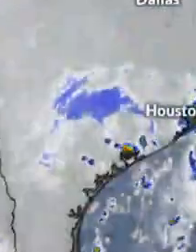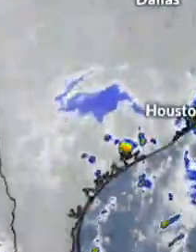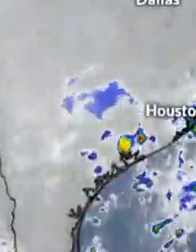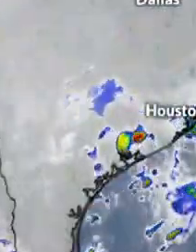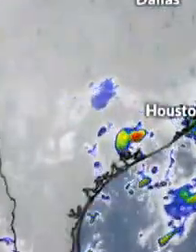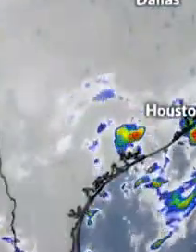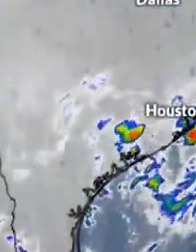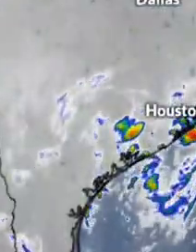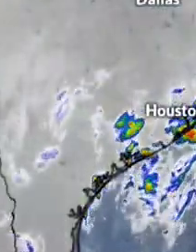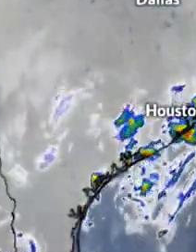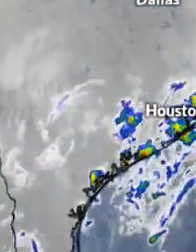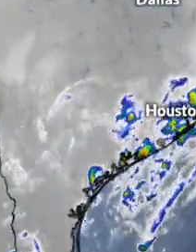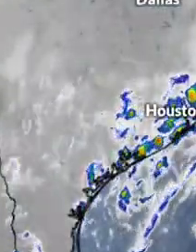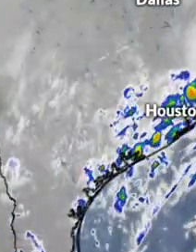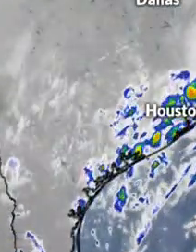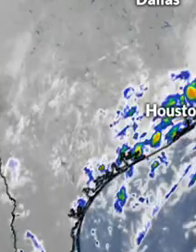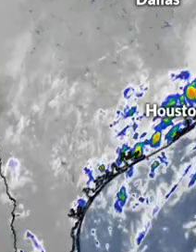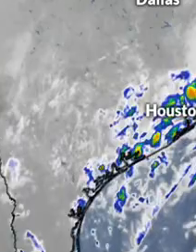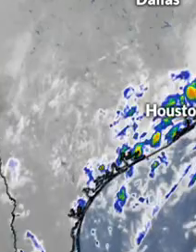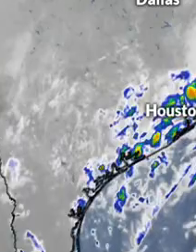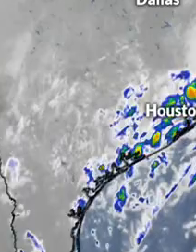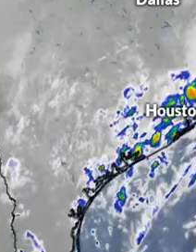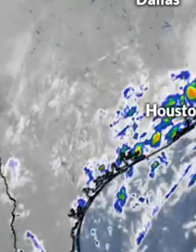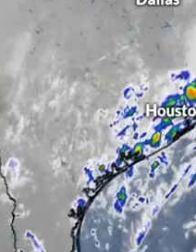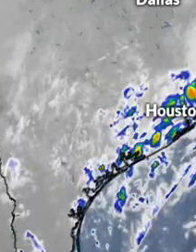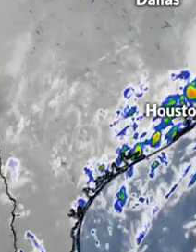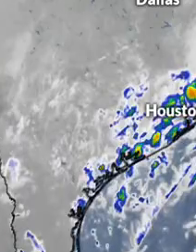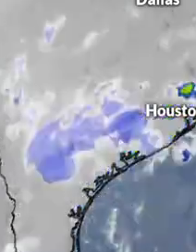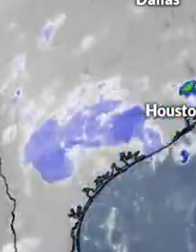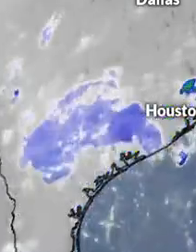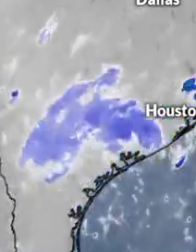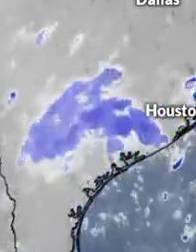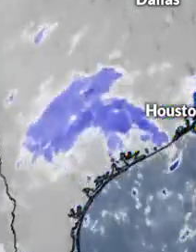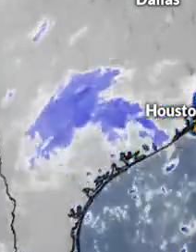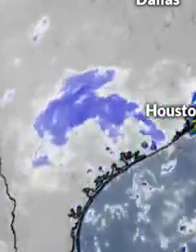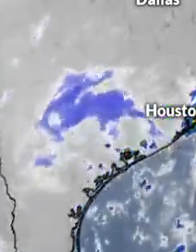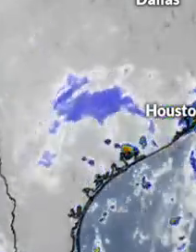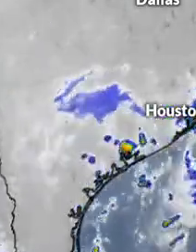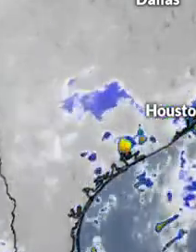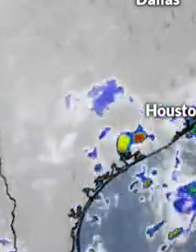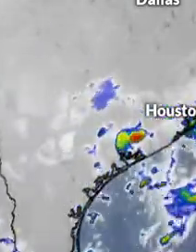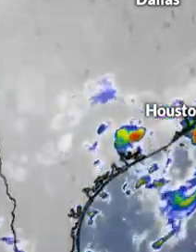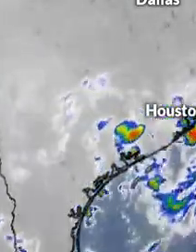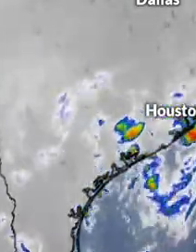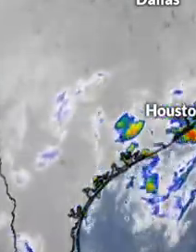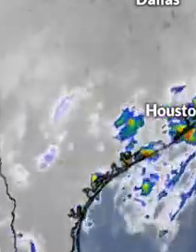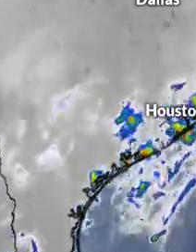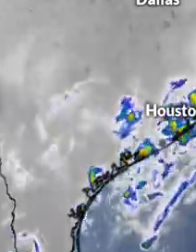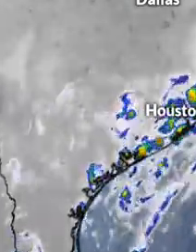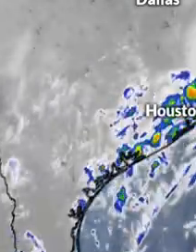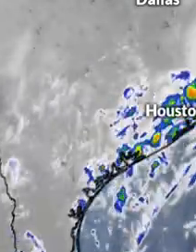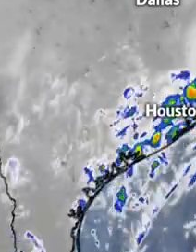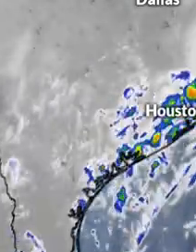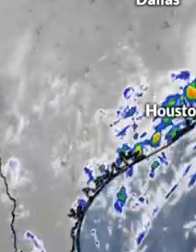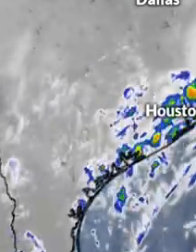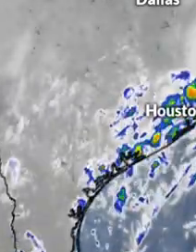Yes. Now, Ida has now moved into the Gulf of Mexico. And on this satellite imagery, notice at the very end of the loop right there at the center of the